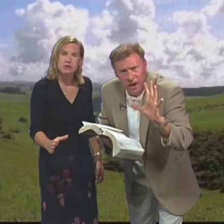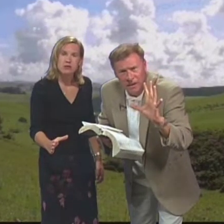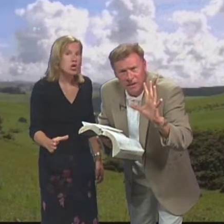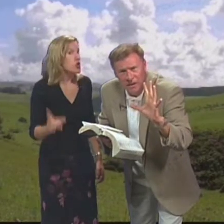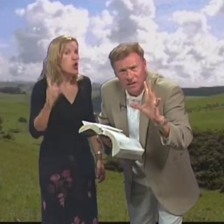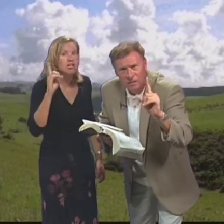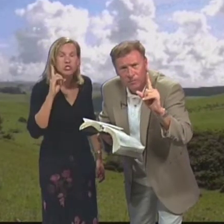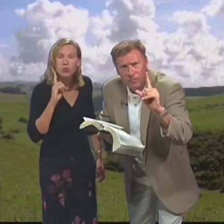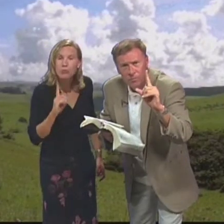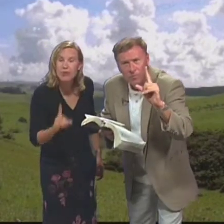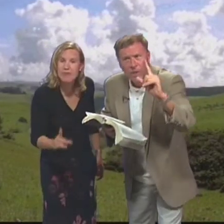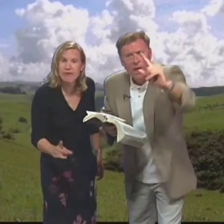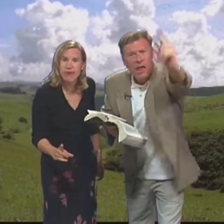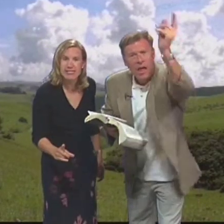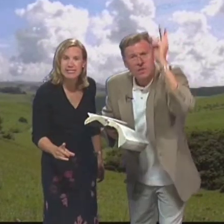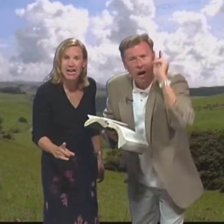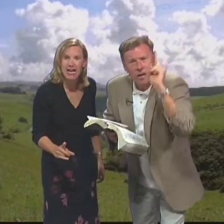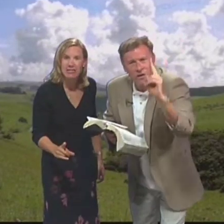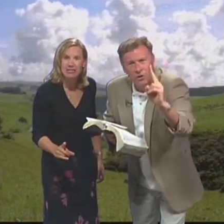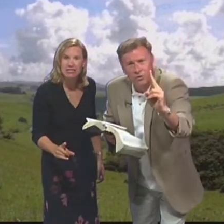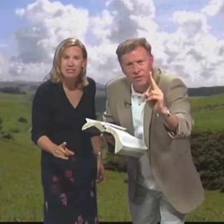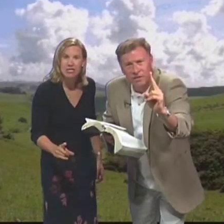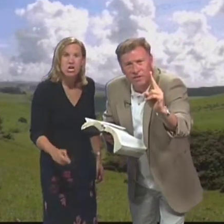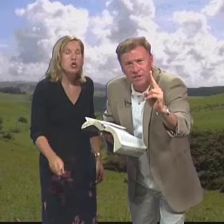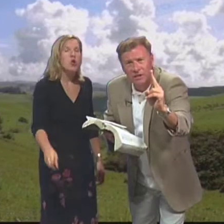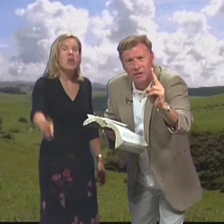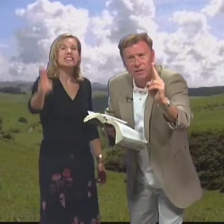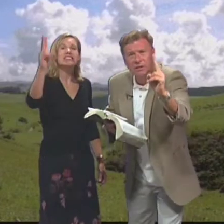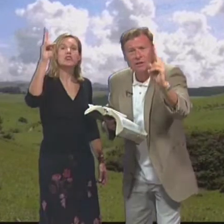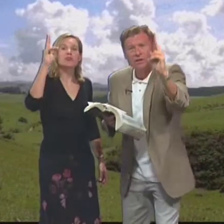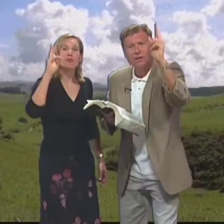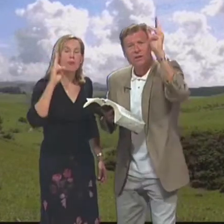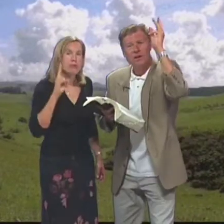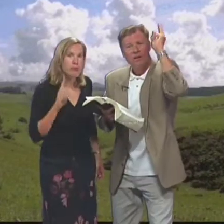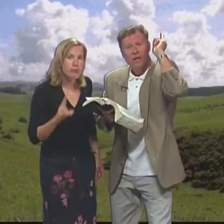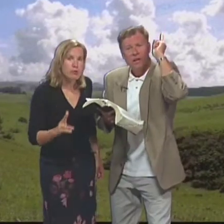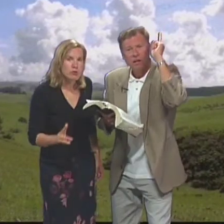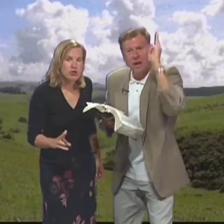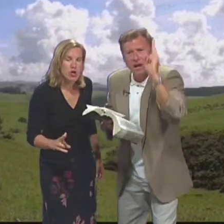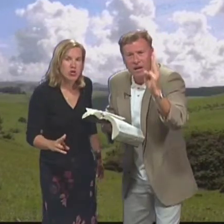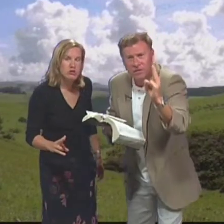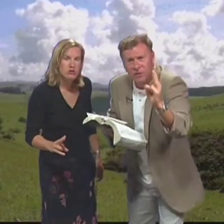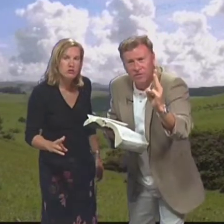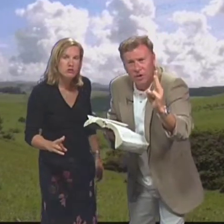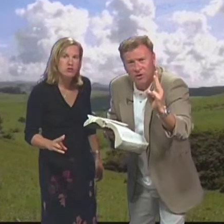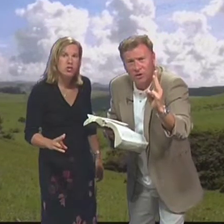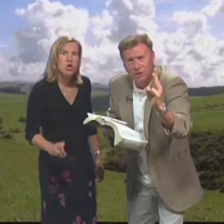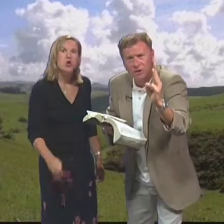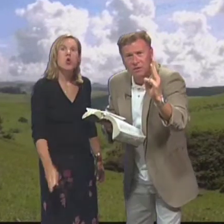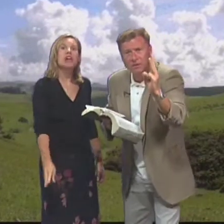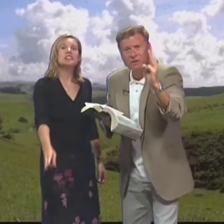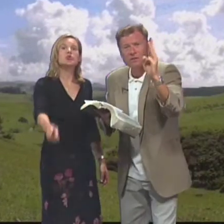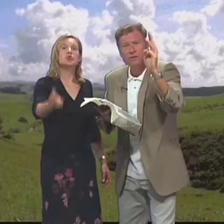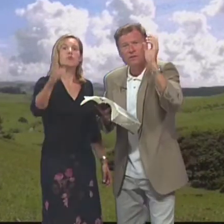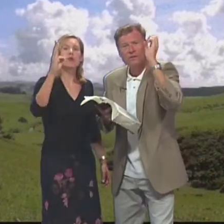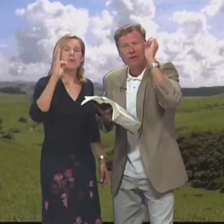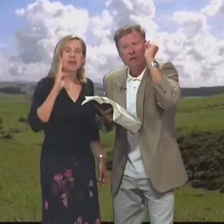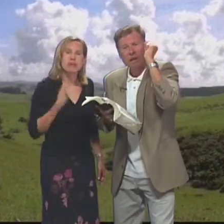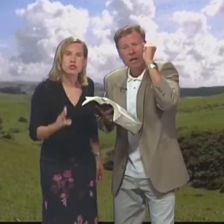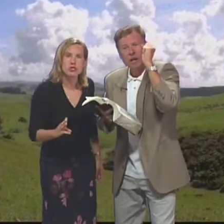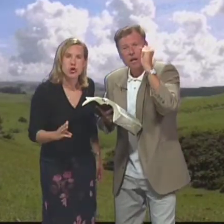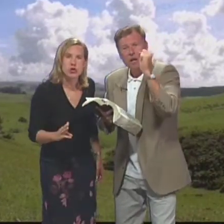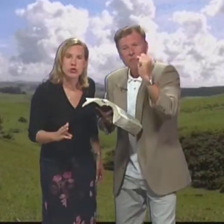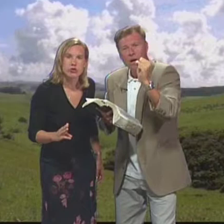on his own strength No en su propia fuerza Not on his own drivenness No en su propio impulso Not on his own devotion No en su